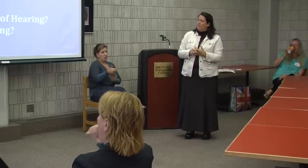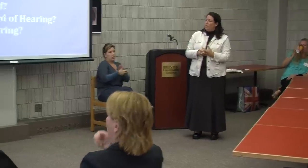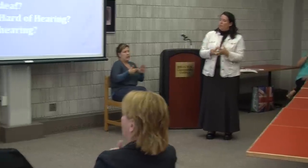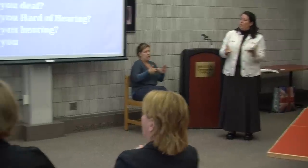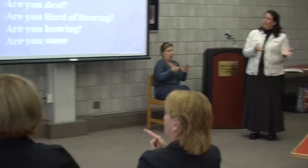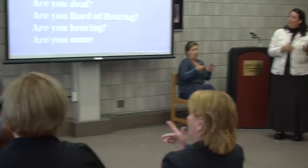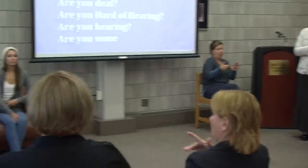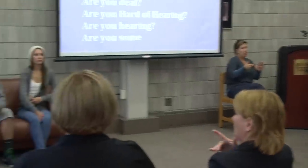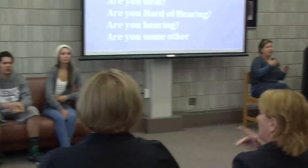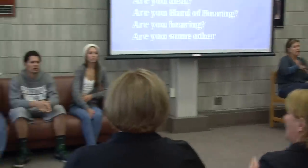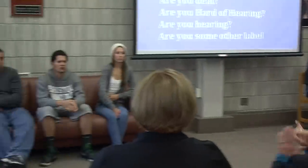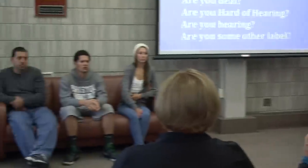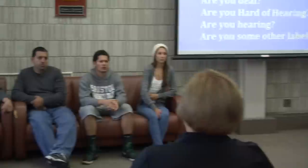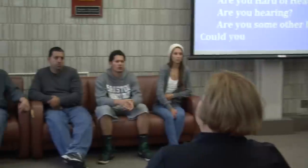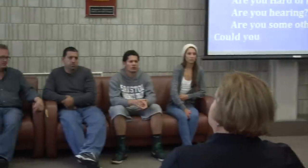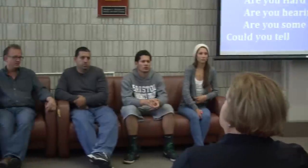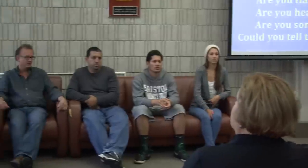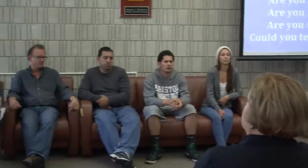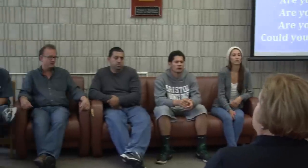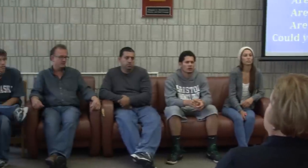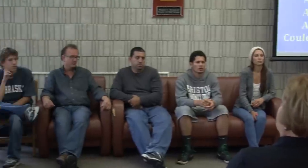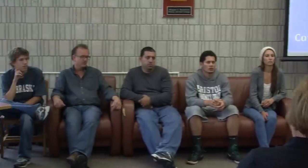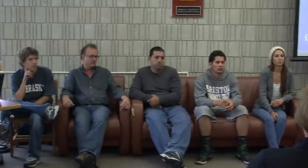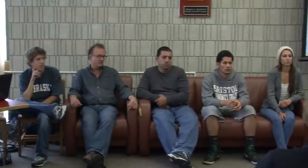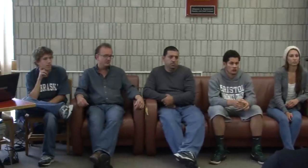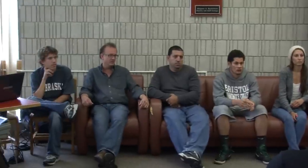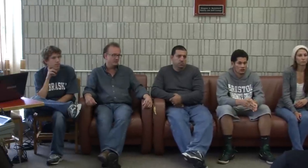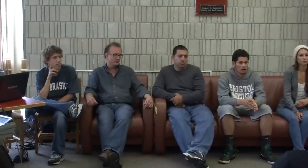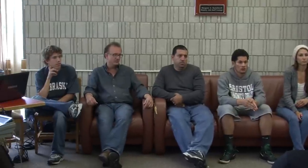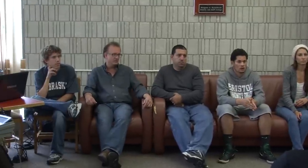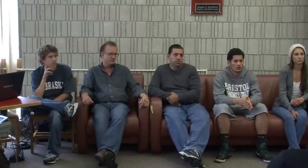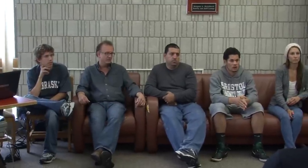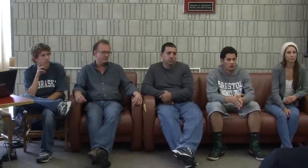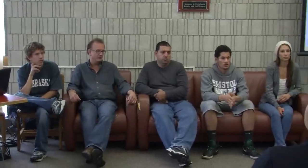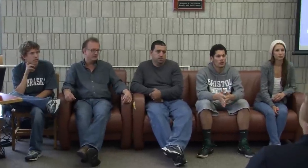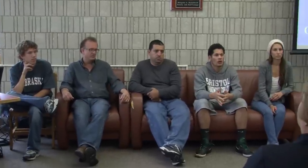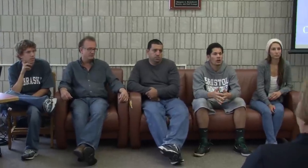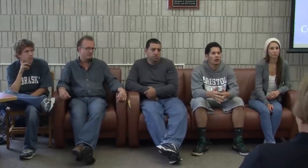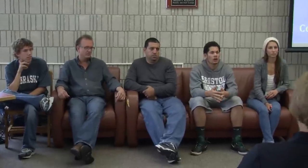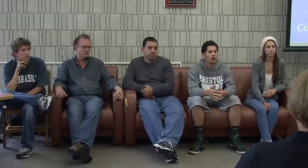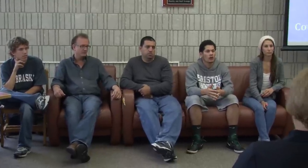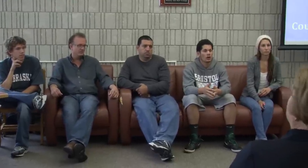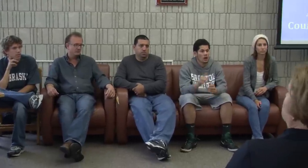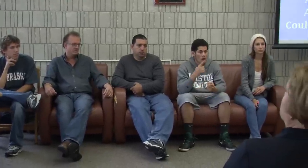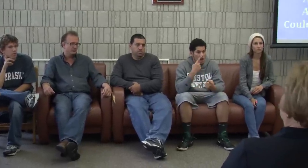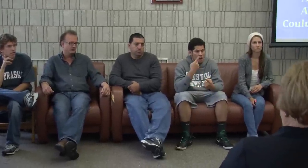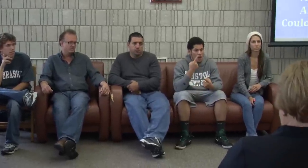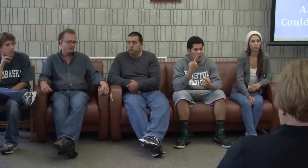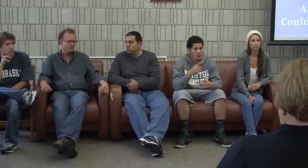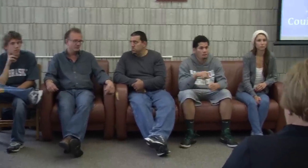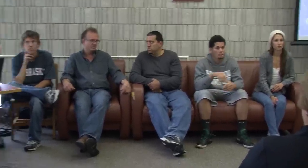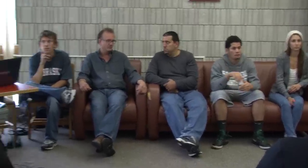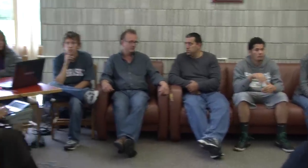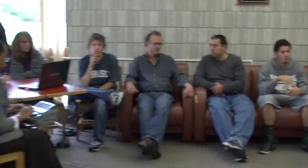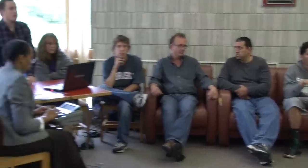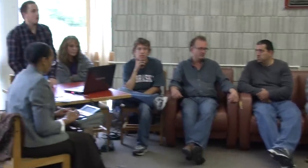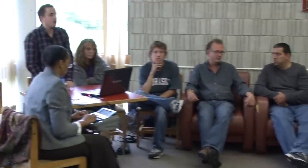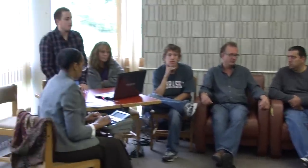Could you tell the audience what label you prefer that you call yourself and others call you? We'll start at the beginning again. Oh,